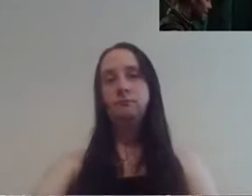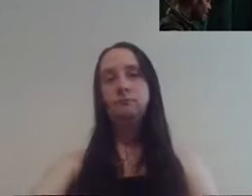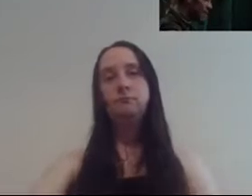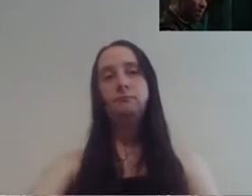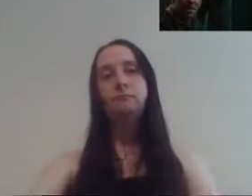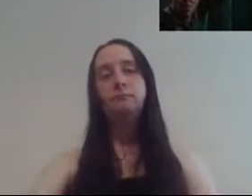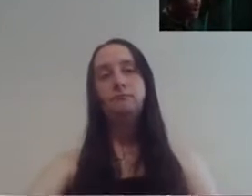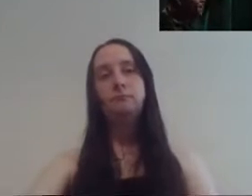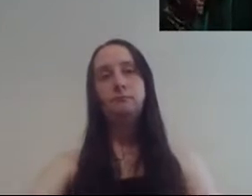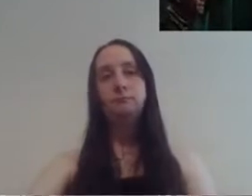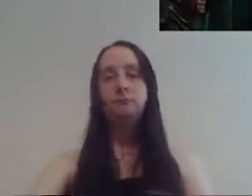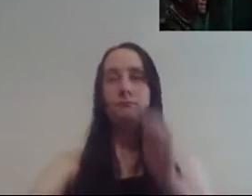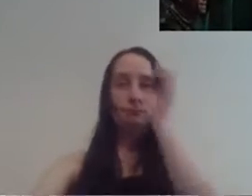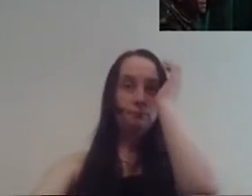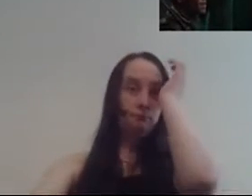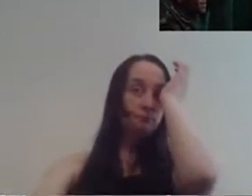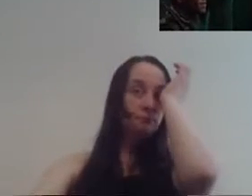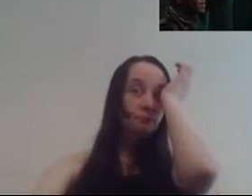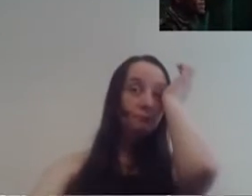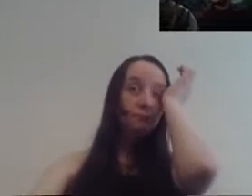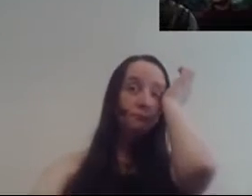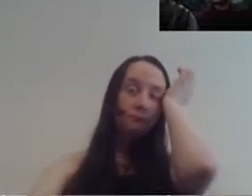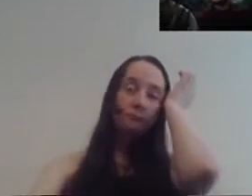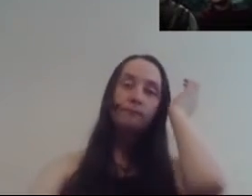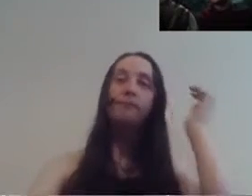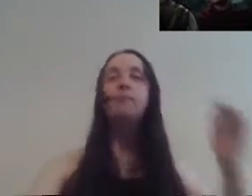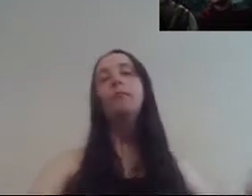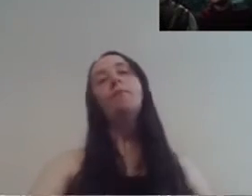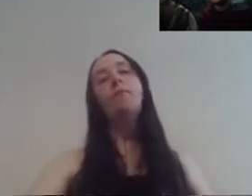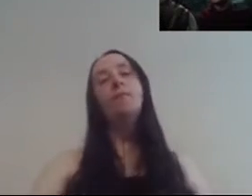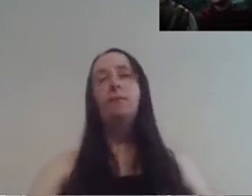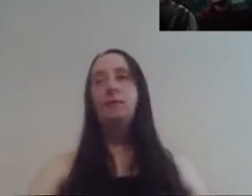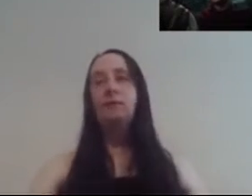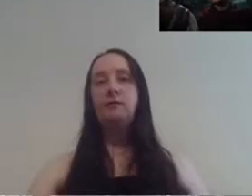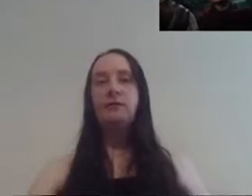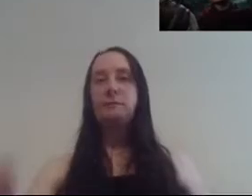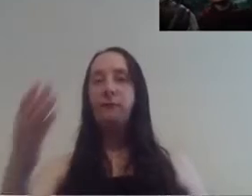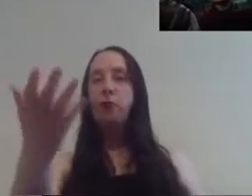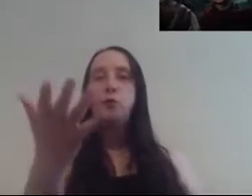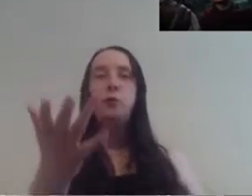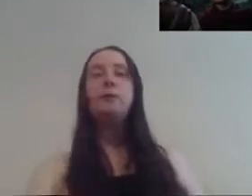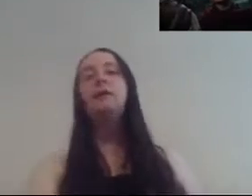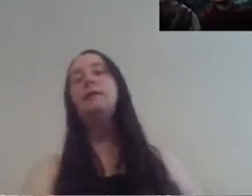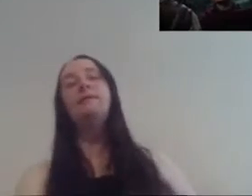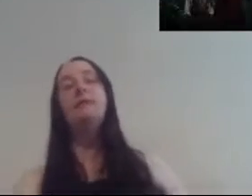is that why you're out here all alone doesn't seem fair to ask somebody for their heart until I can fix my own mate